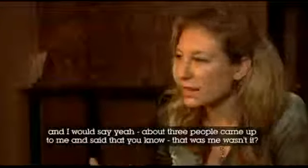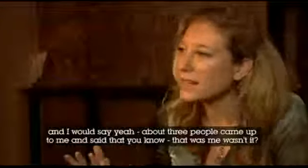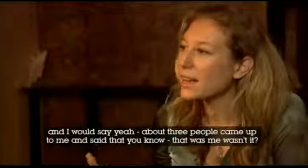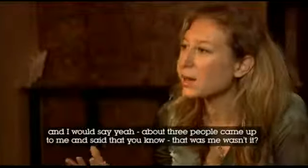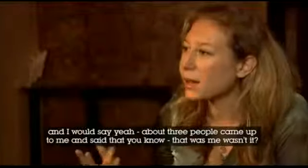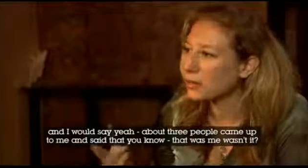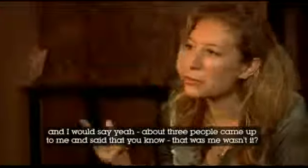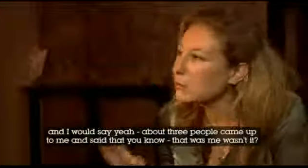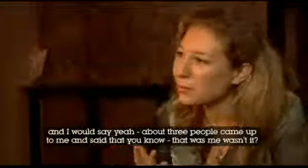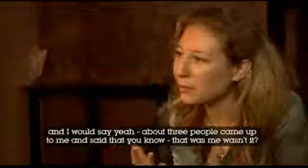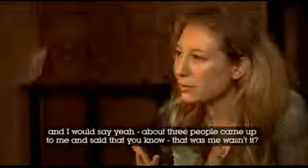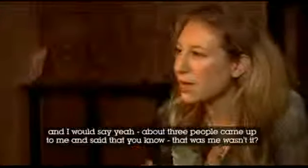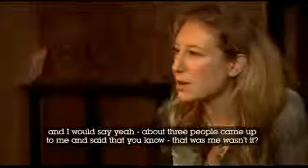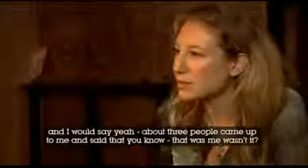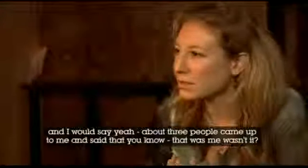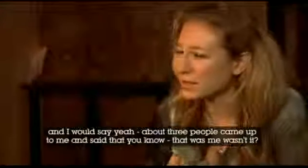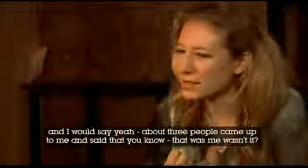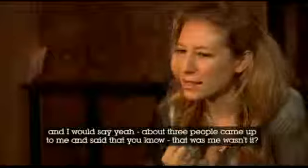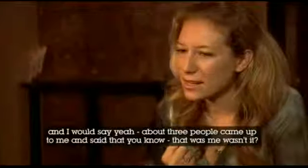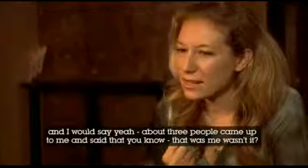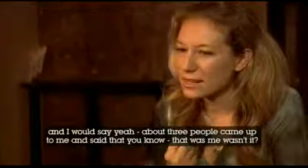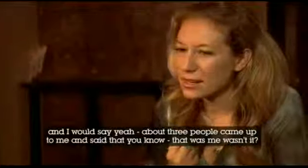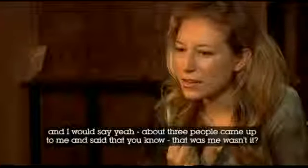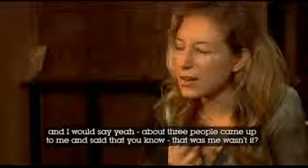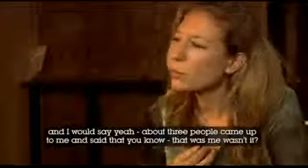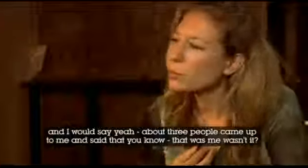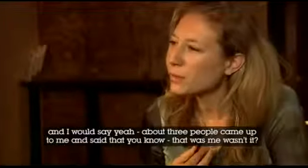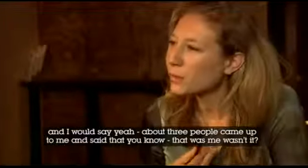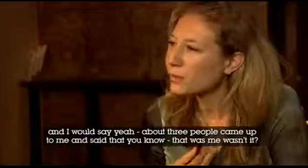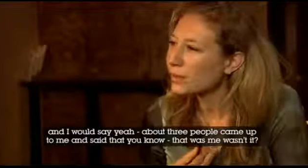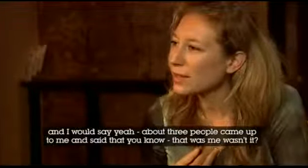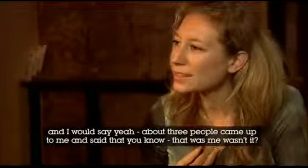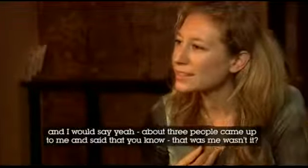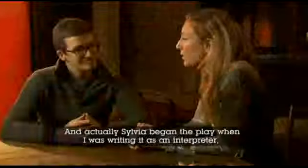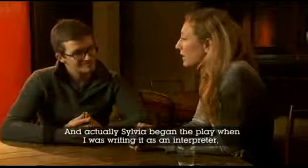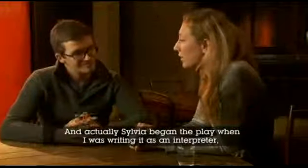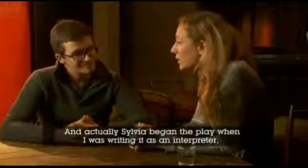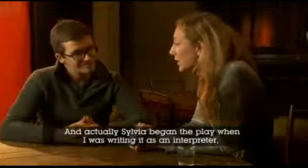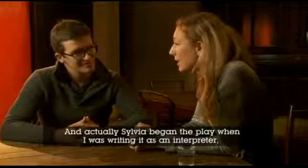would say, yeah, about three people came up to me and said, you know, that was me, wasn't it? And actually,